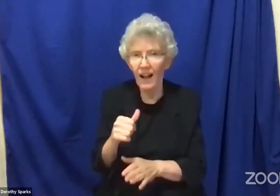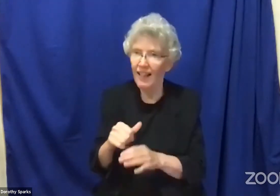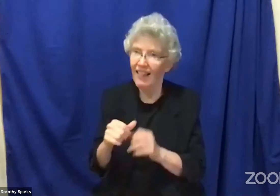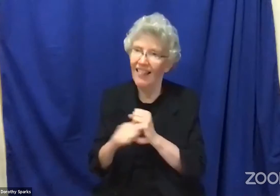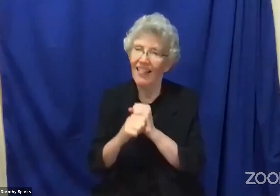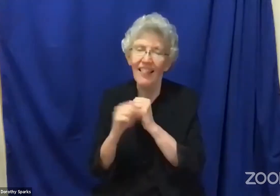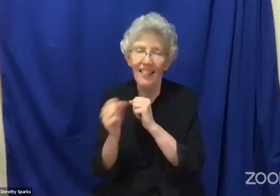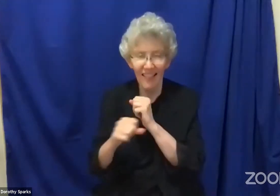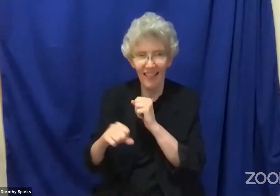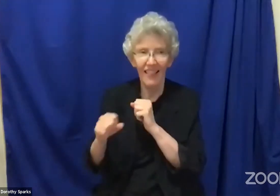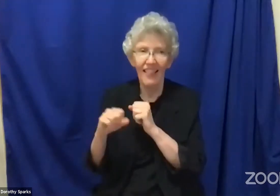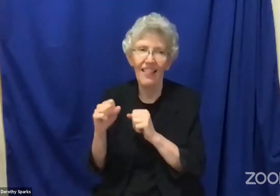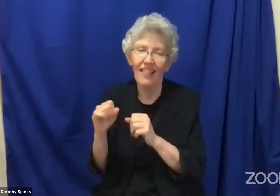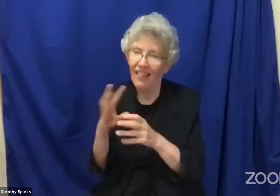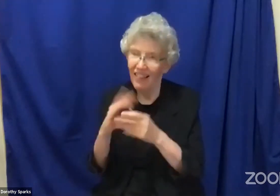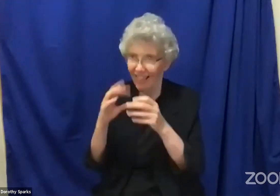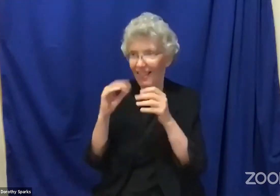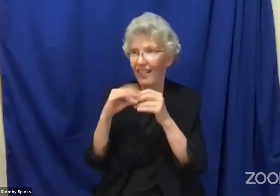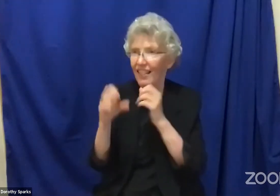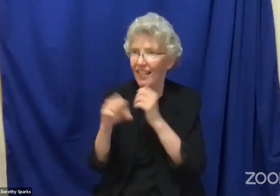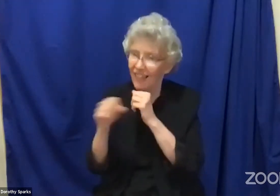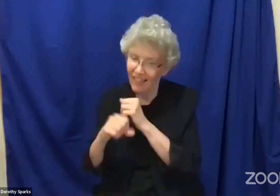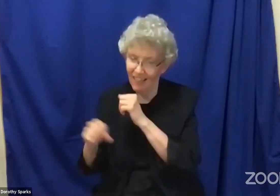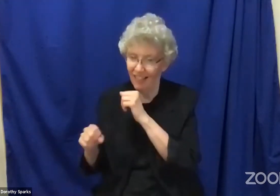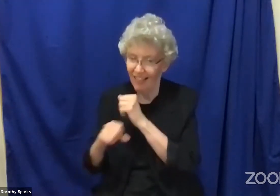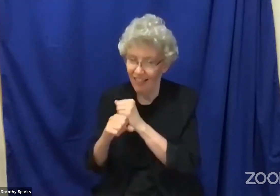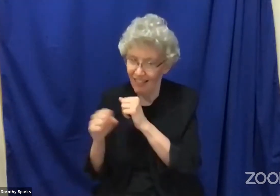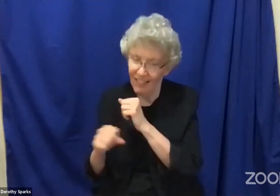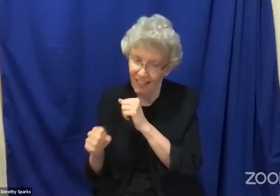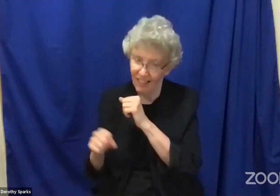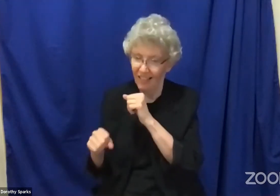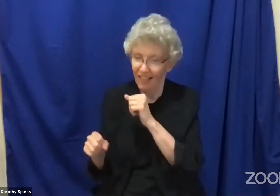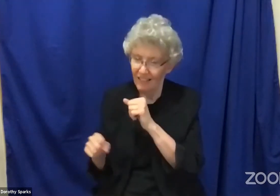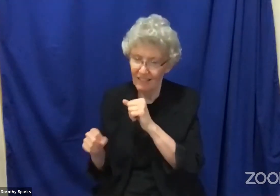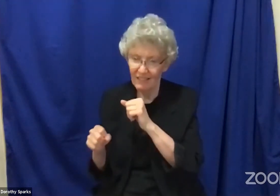that would make the cross of Christ lose its power.